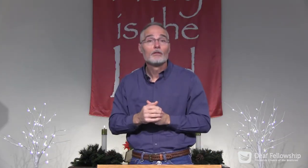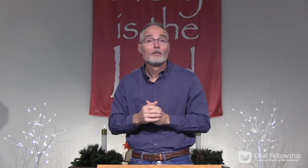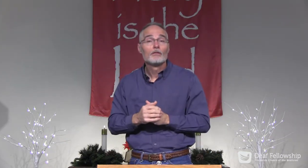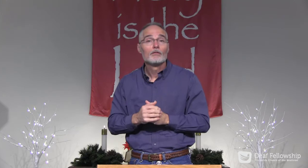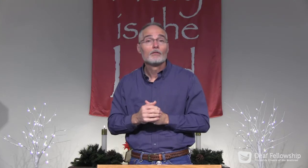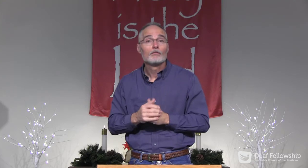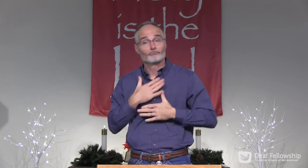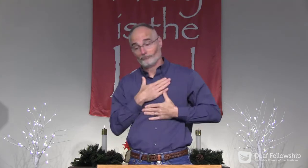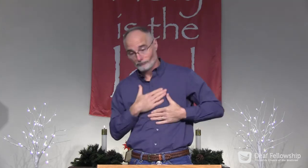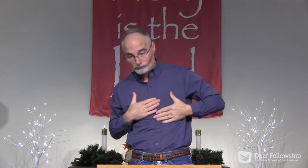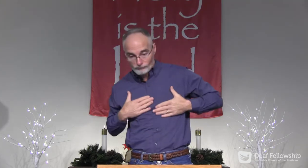are great things.